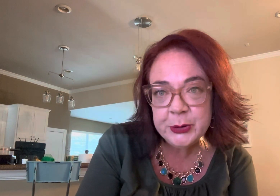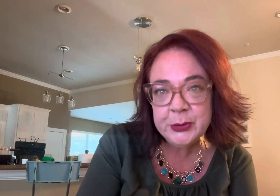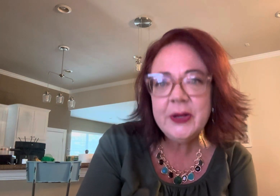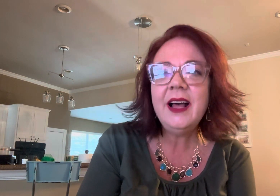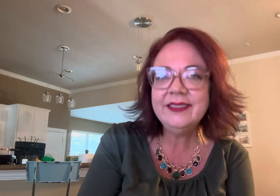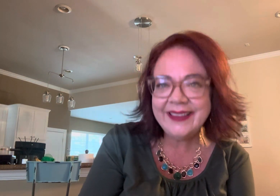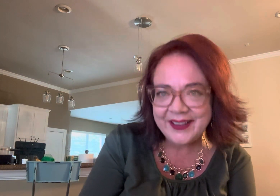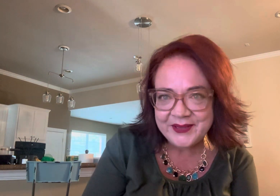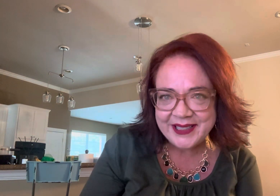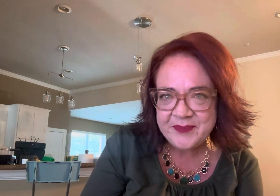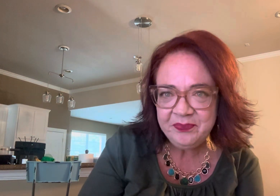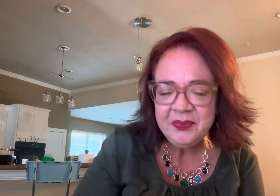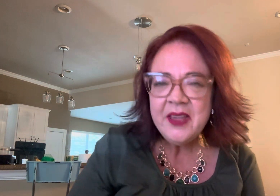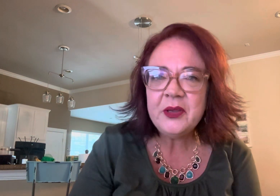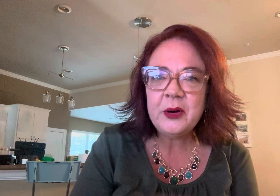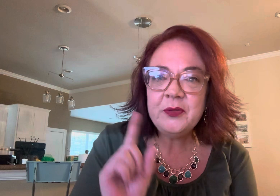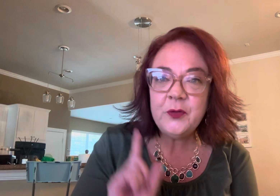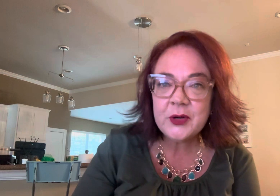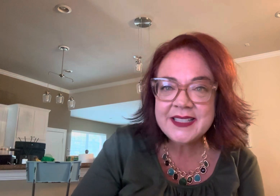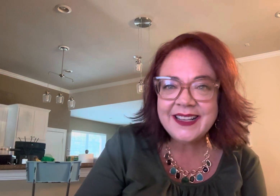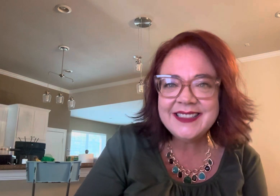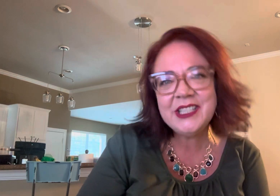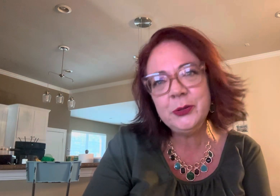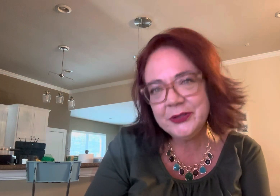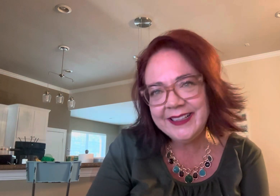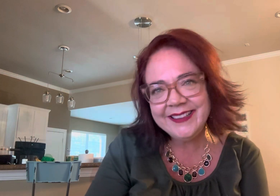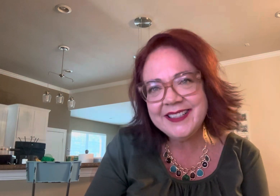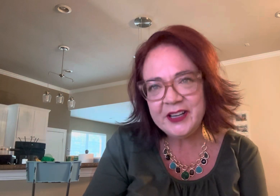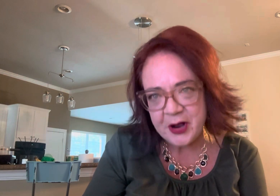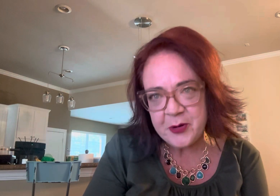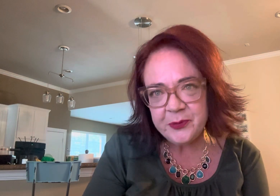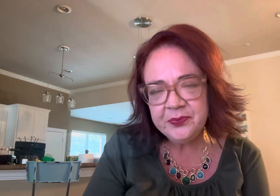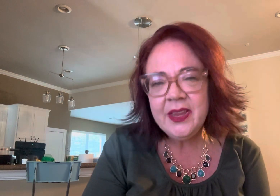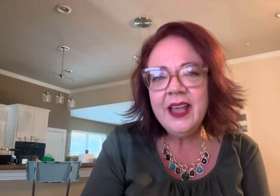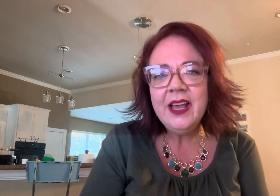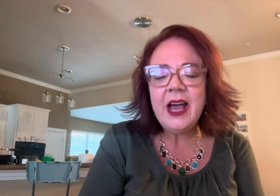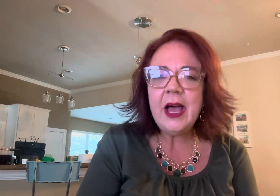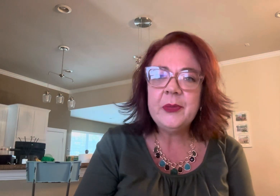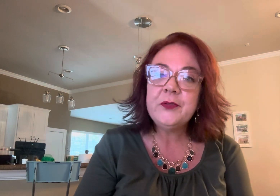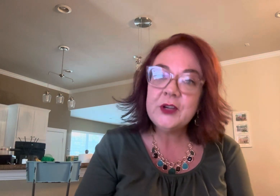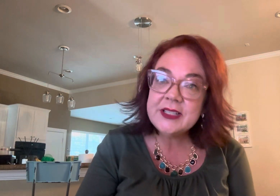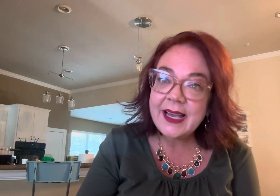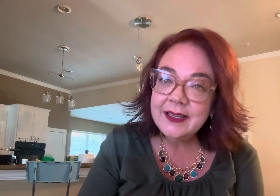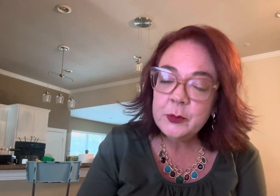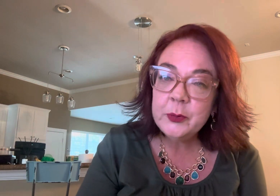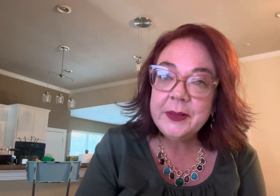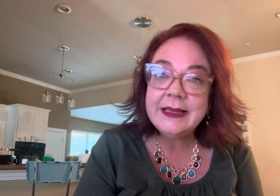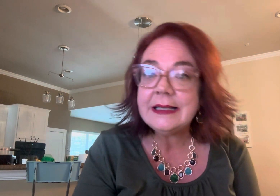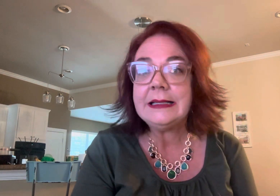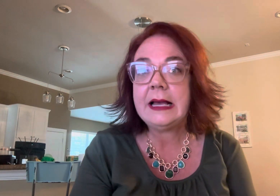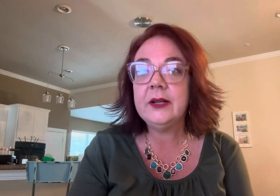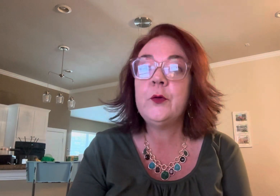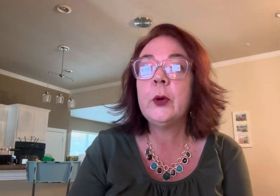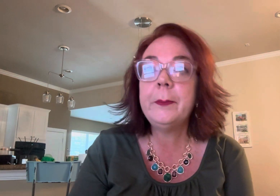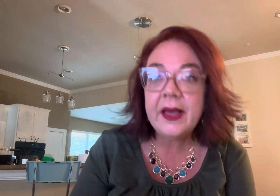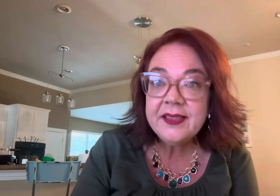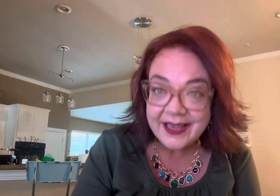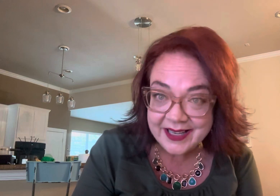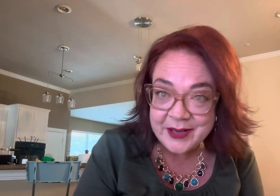11. there are four signs that you will need to know the first sign will be the sign for bethlehem